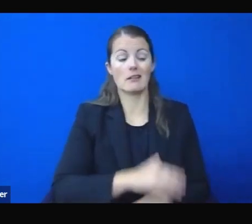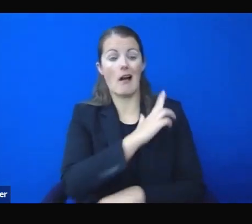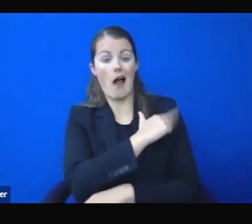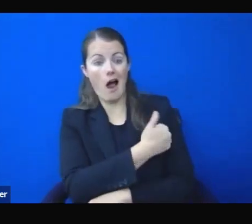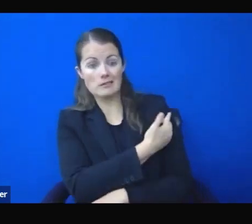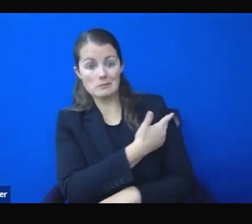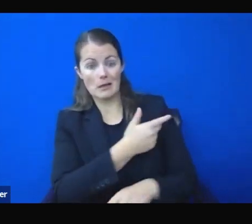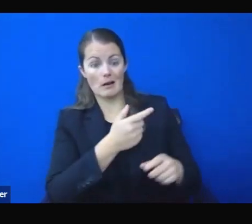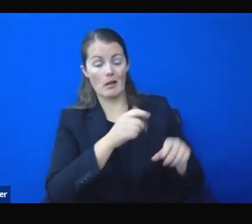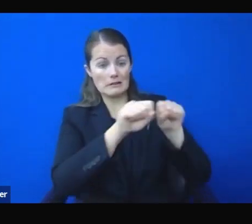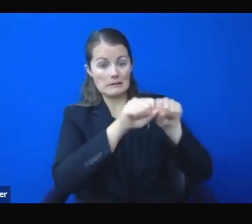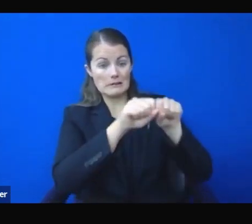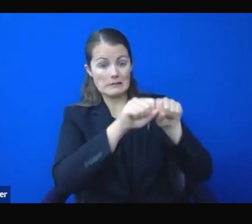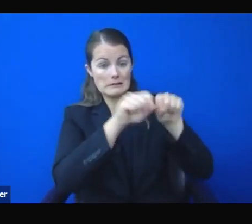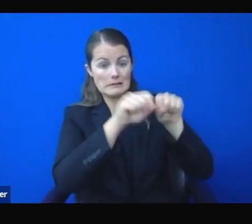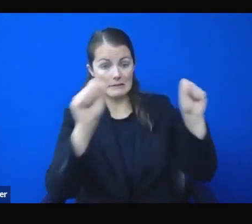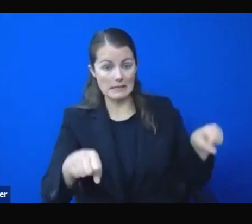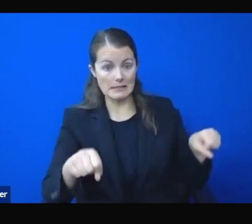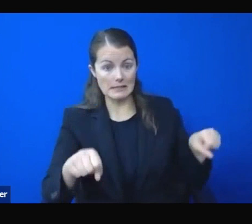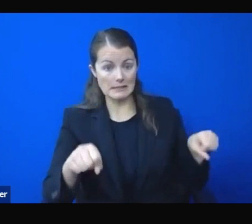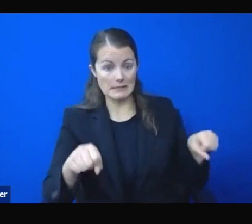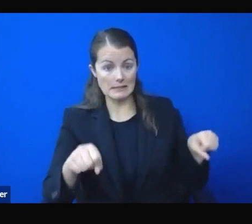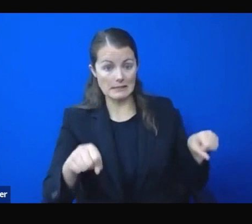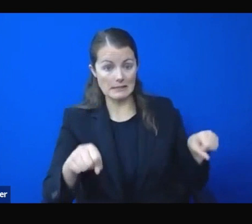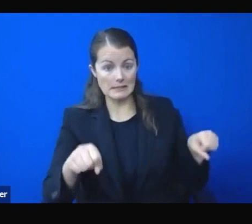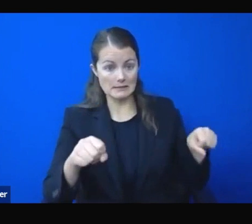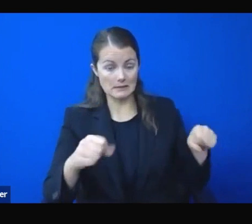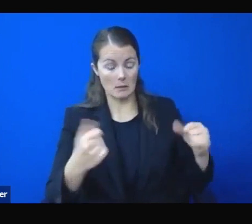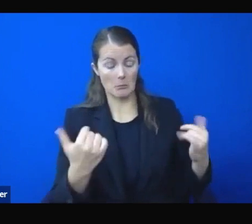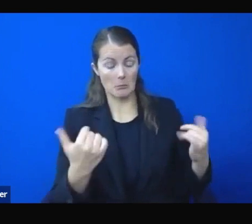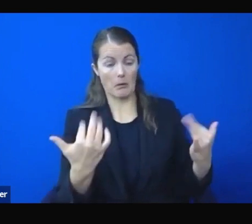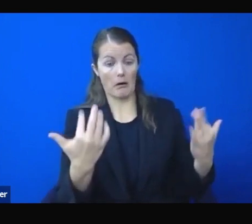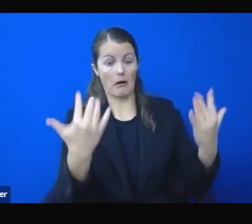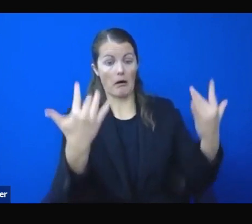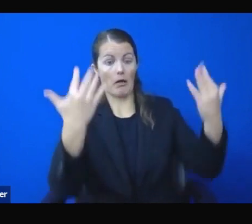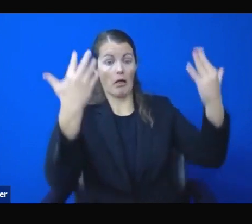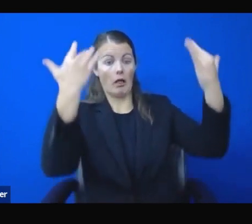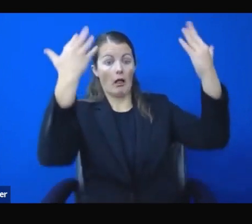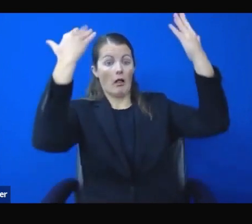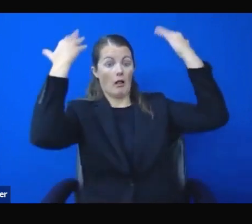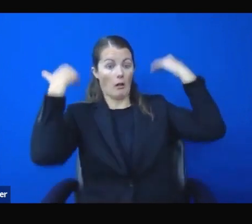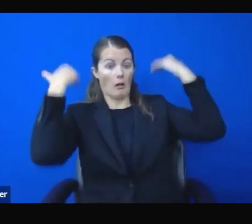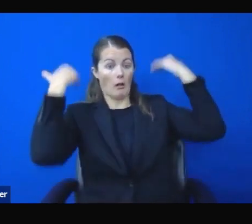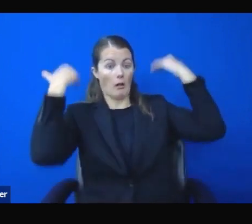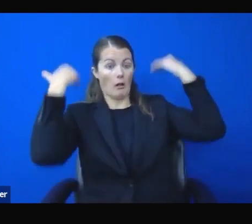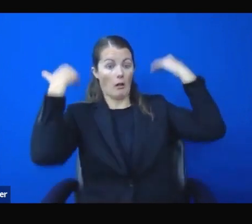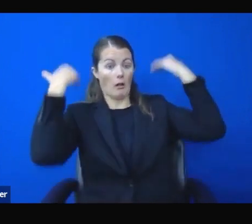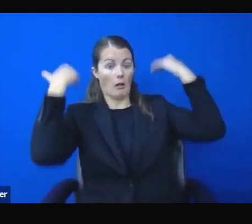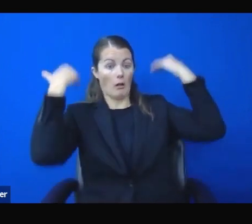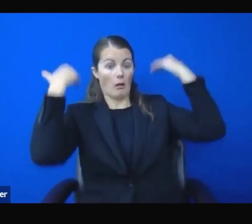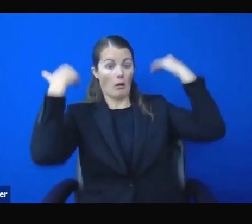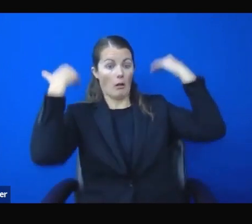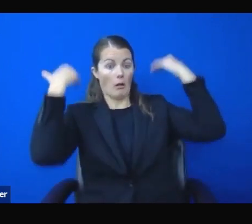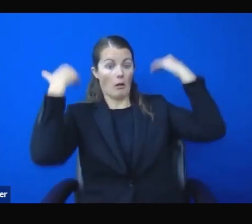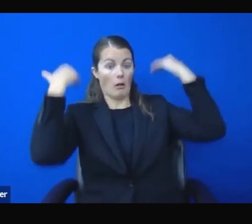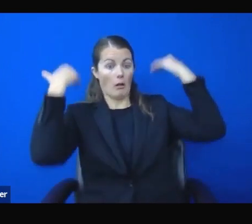and local governments are not implementing the same mitigation policies that stem the tide. That must happen now.